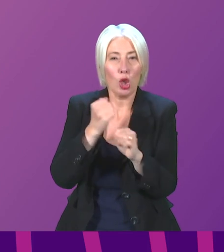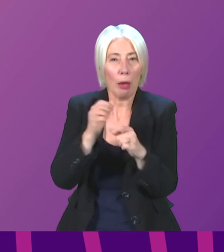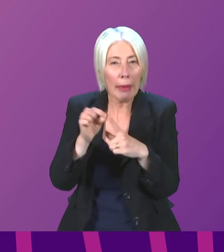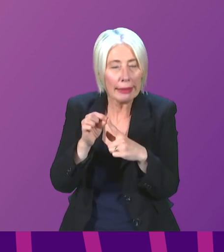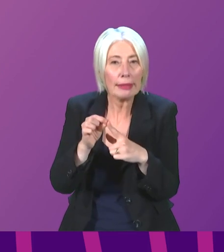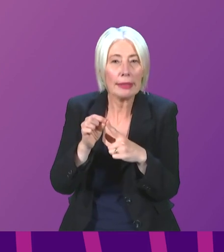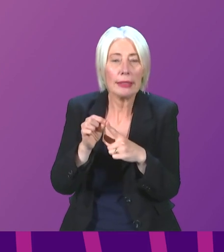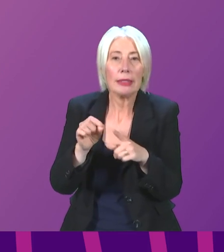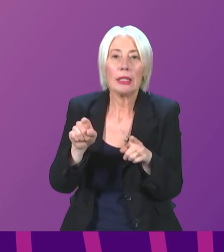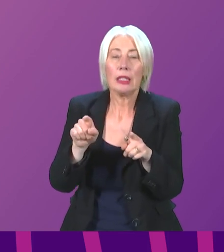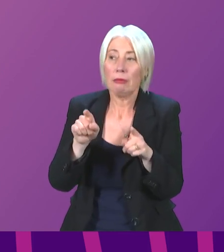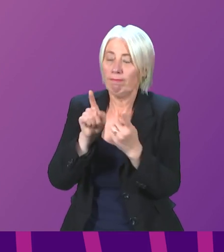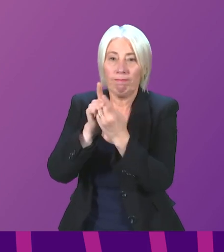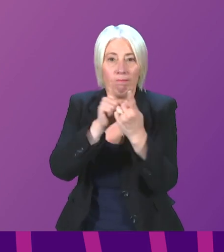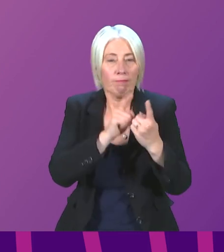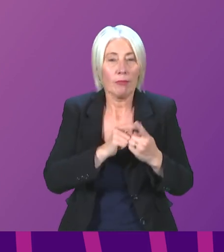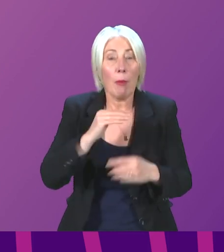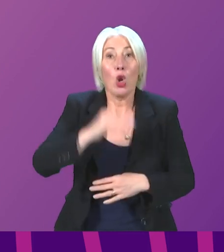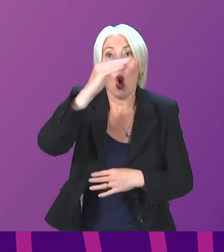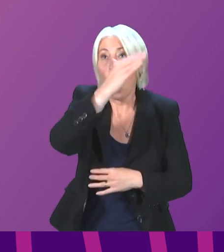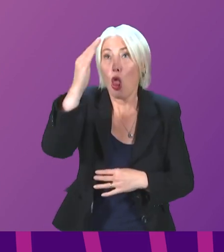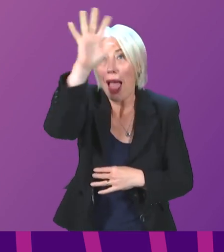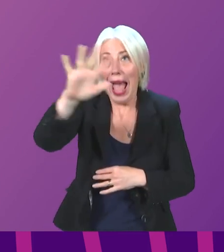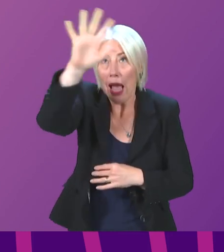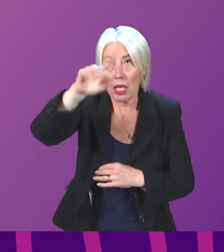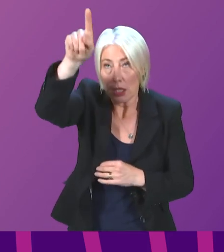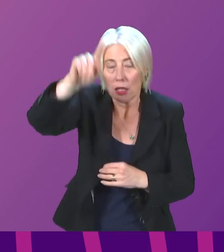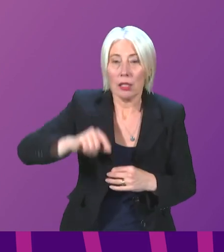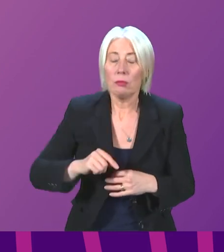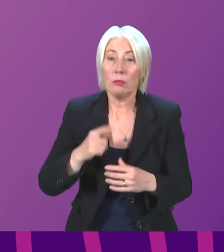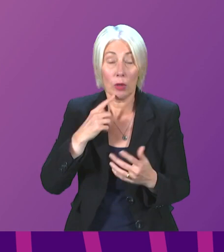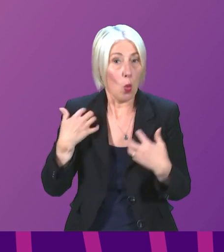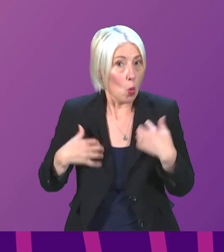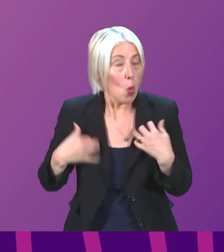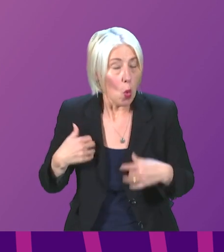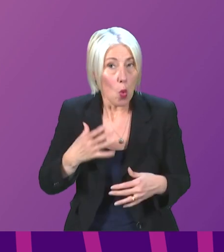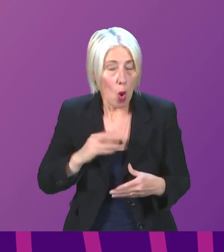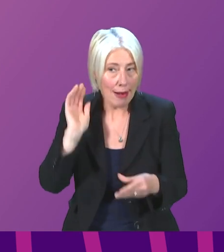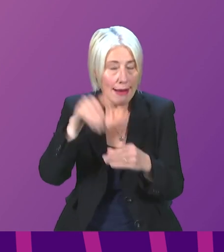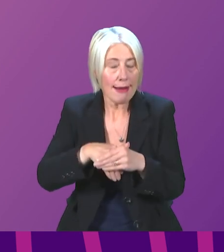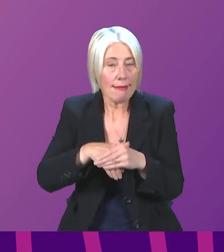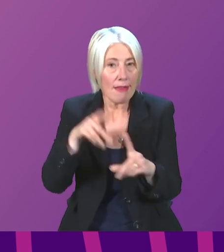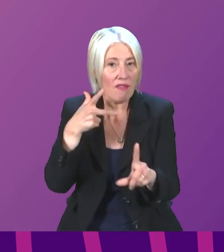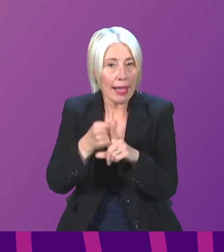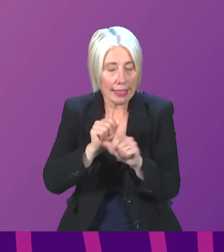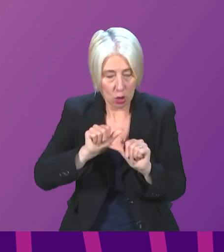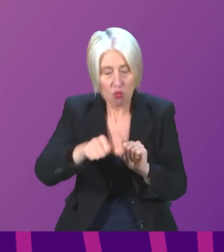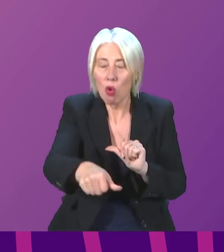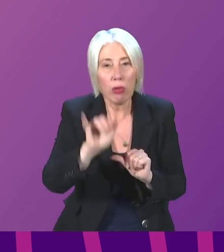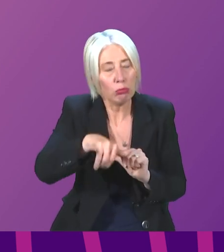Of course, if local GPs and, for example, North Highland are keen to be part of that vaccine programme,